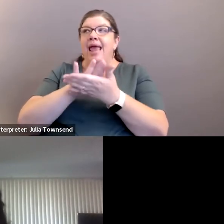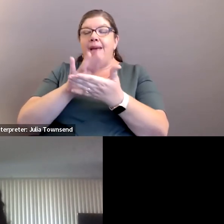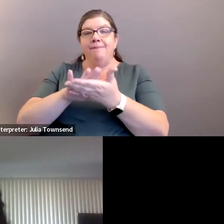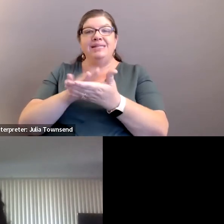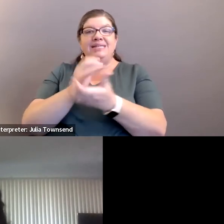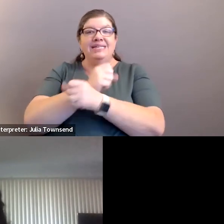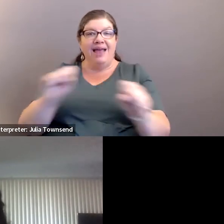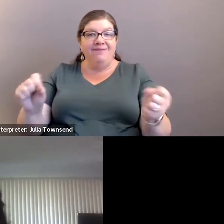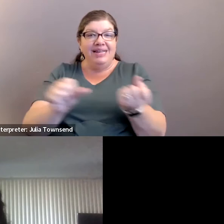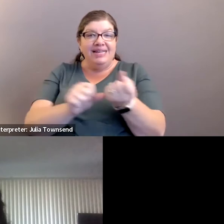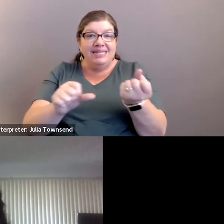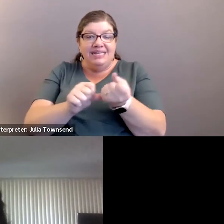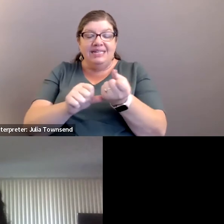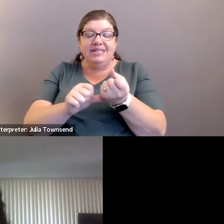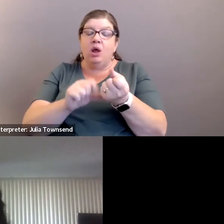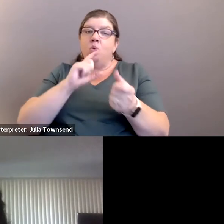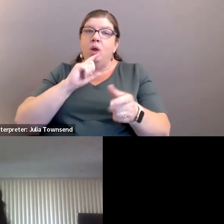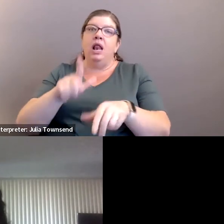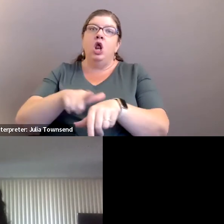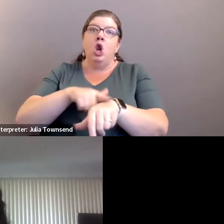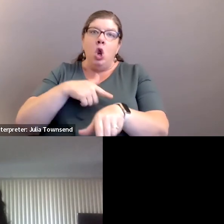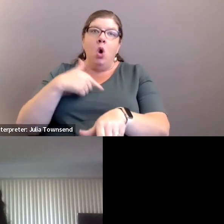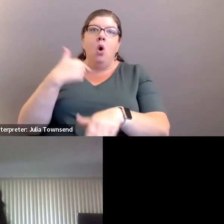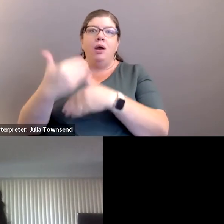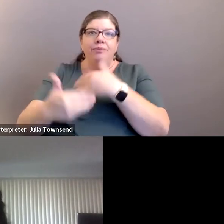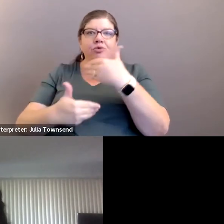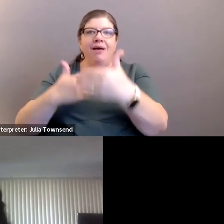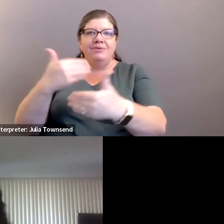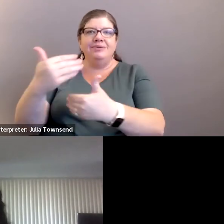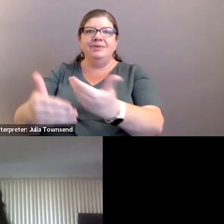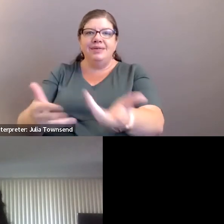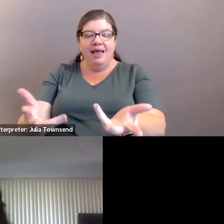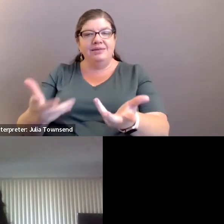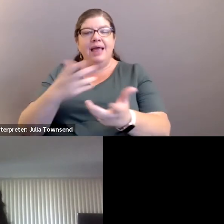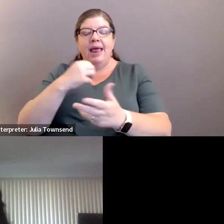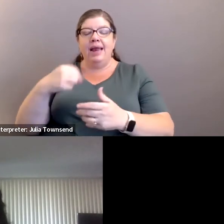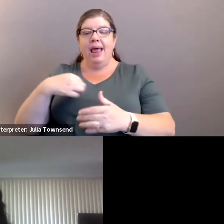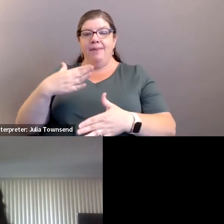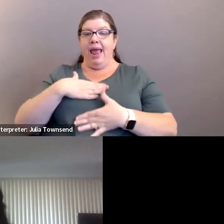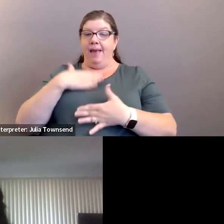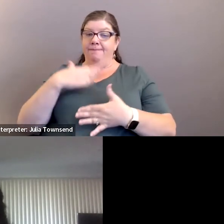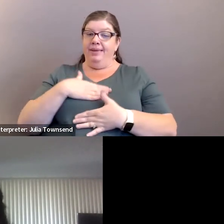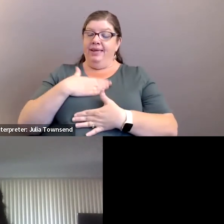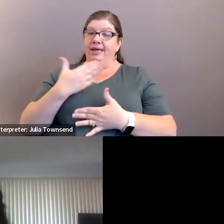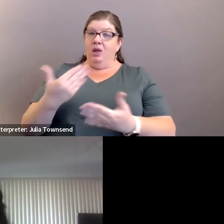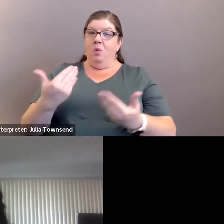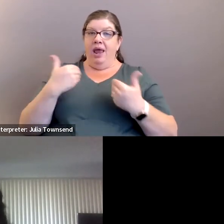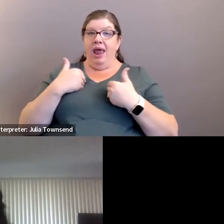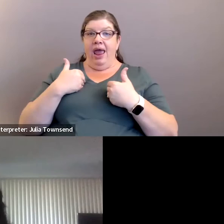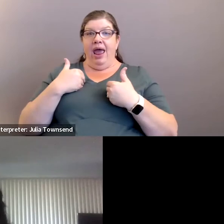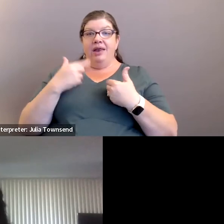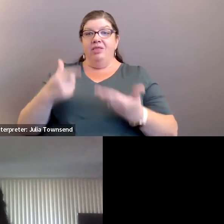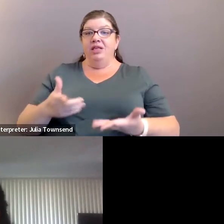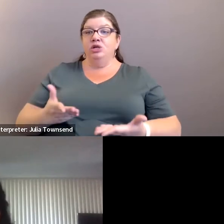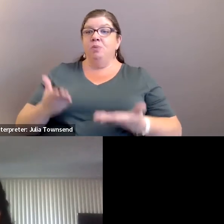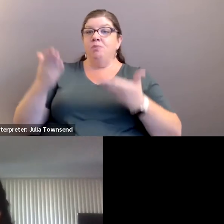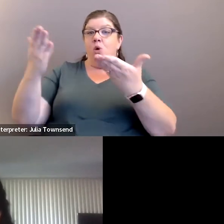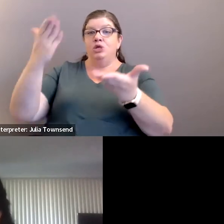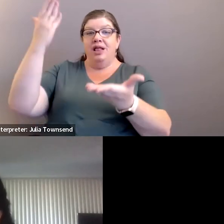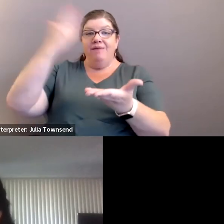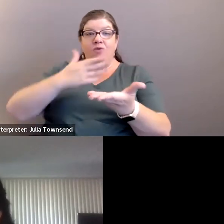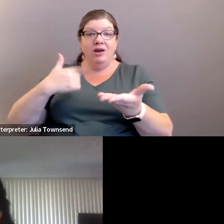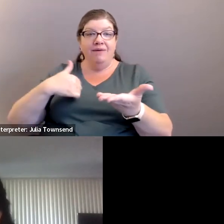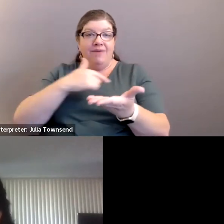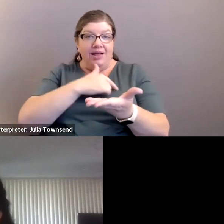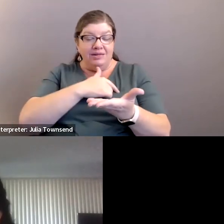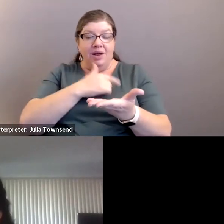assistance it was a long long process and happy that we have this proposal in front of